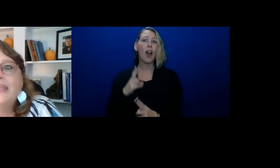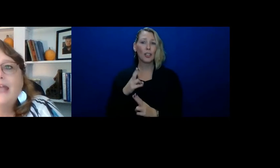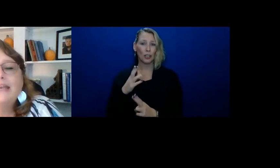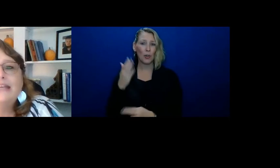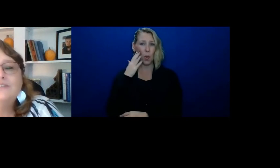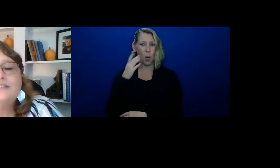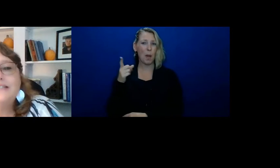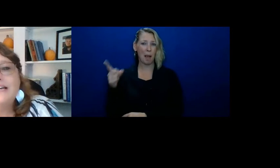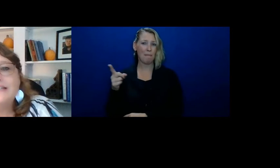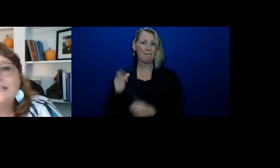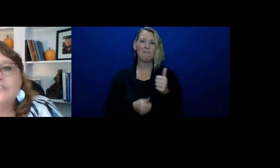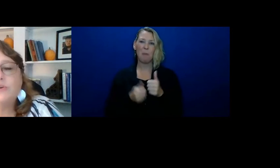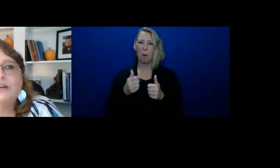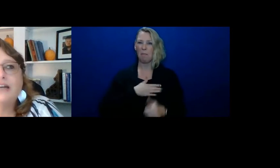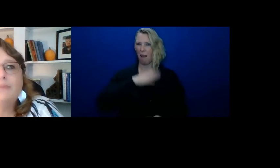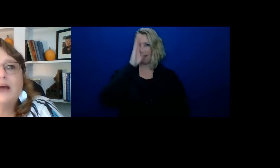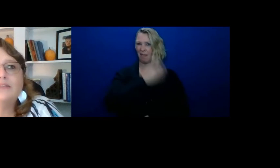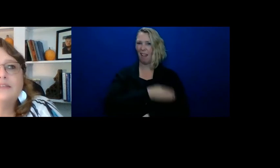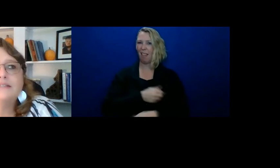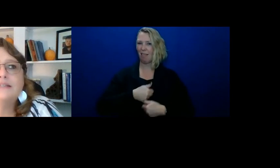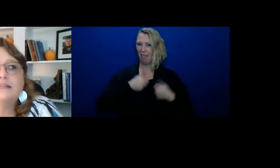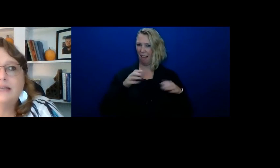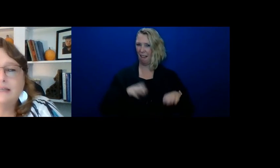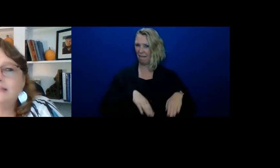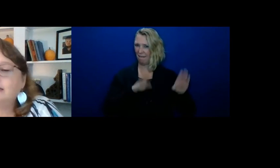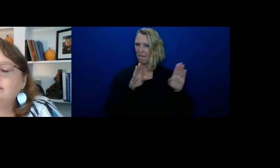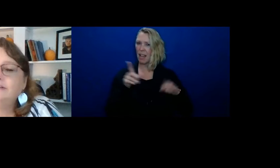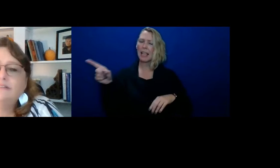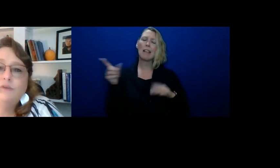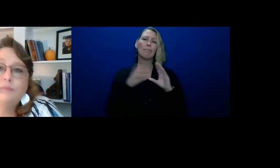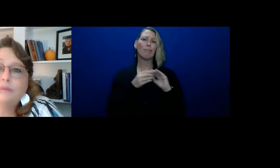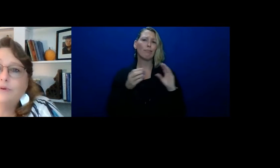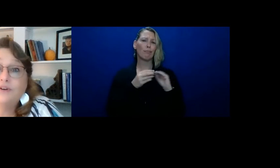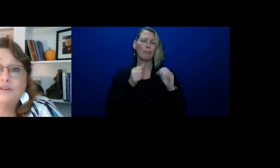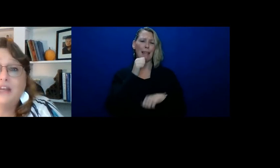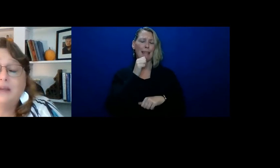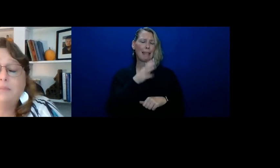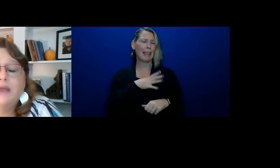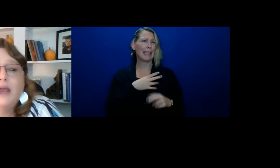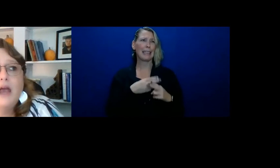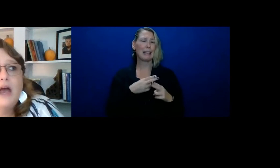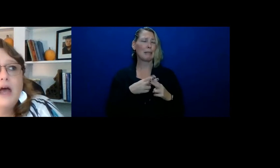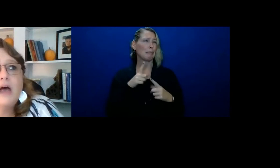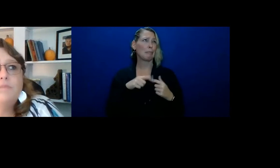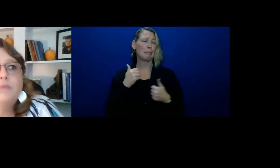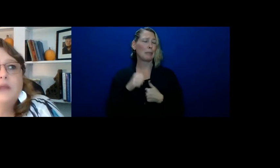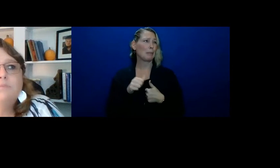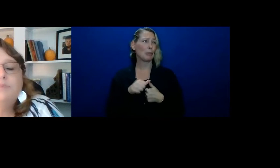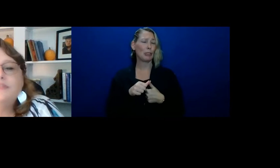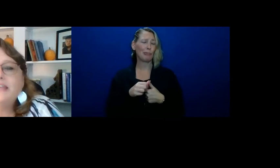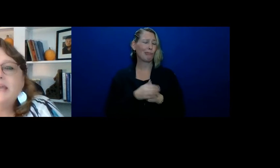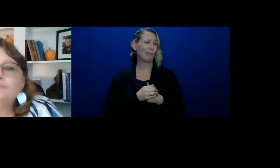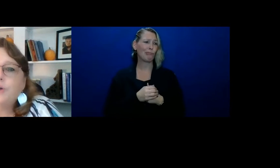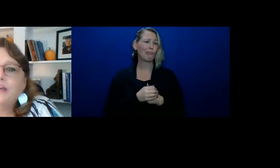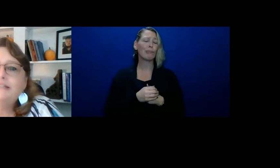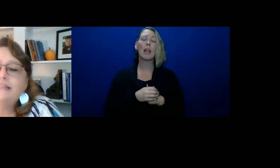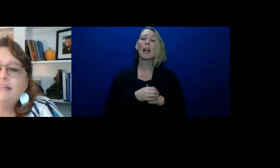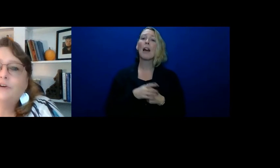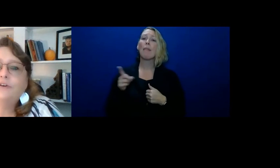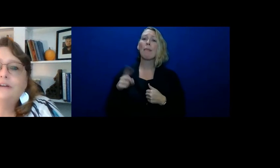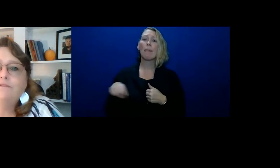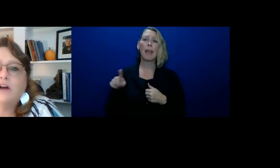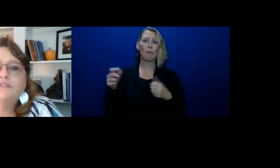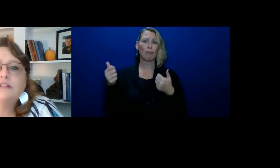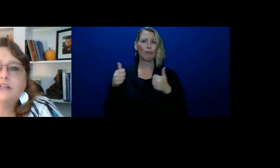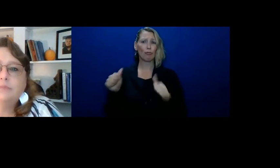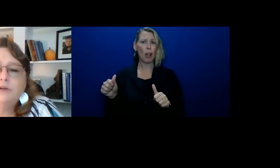And he used to tell this story about this lady, and I don't even remember her name, but they kept trying to